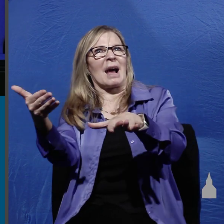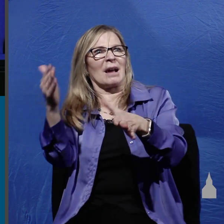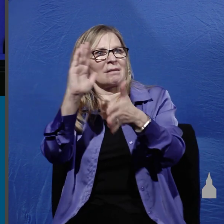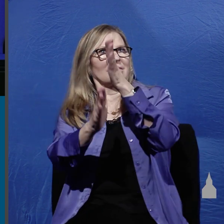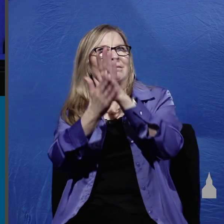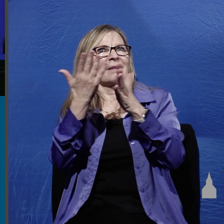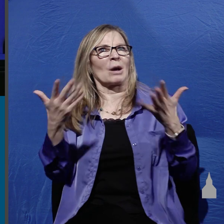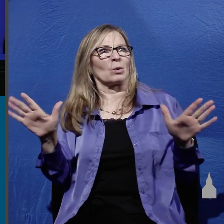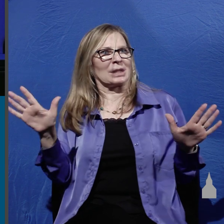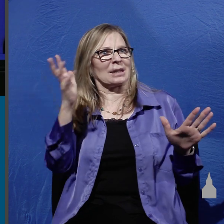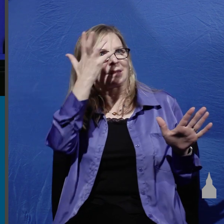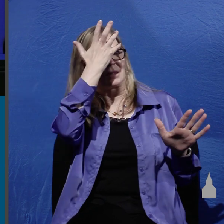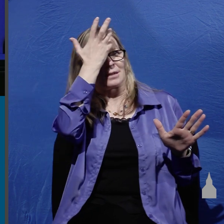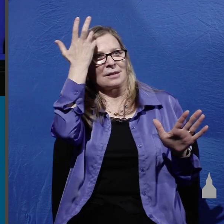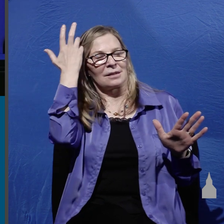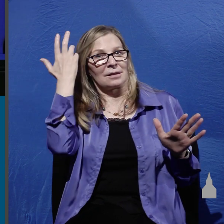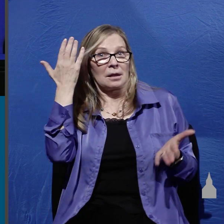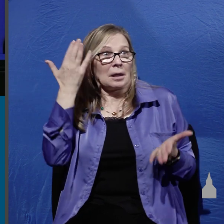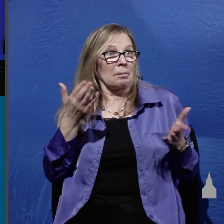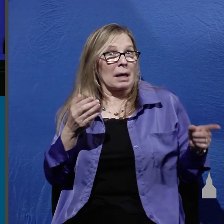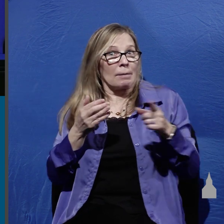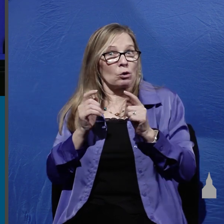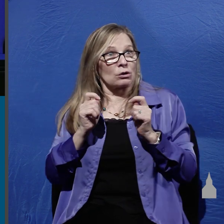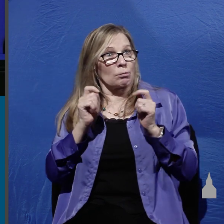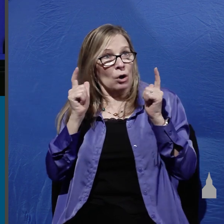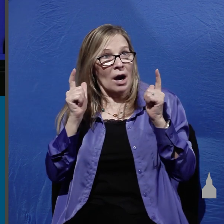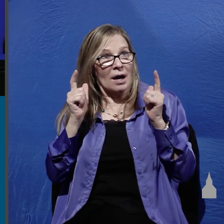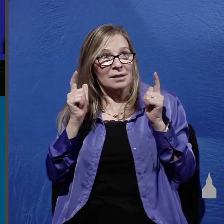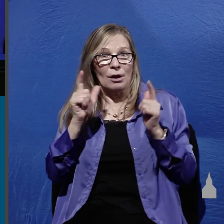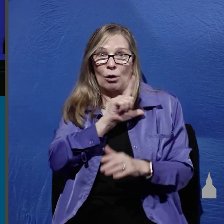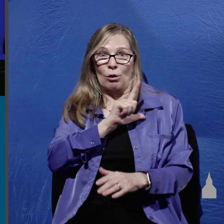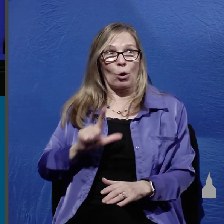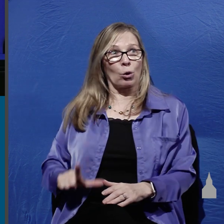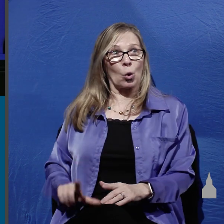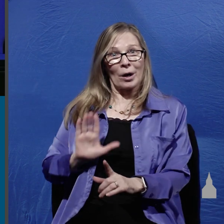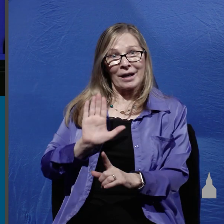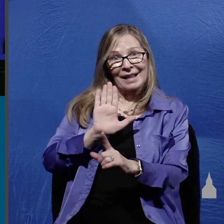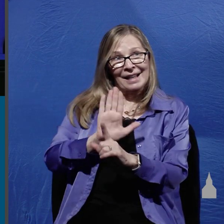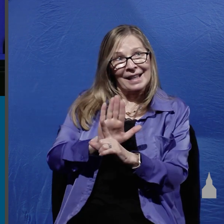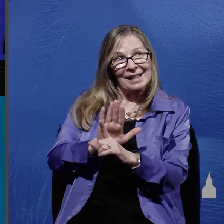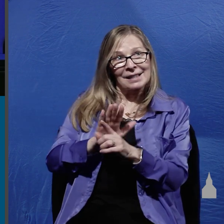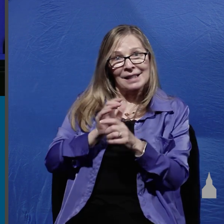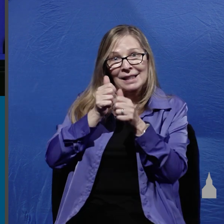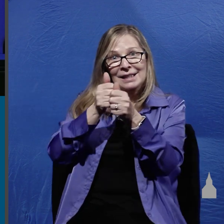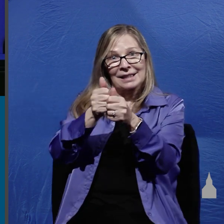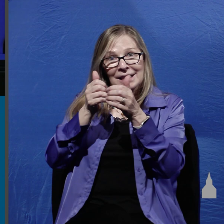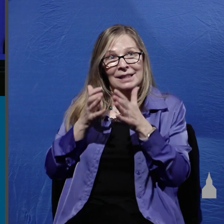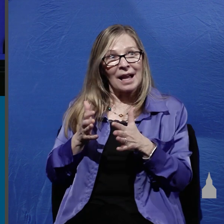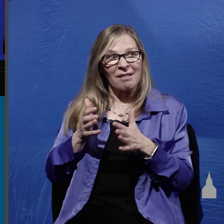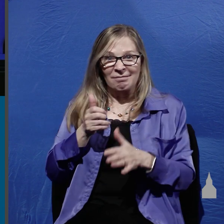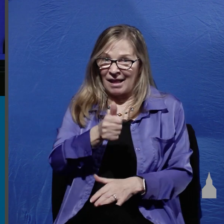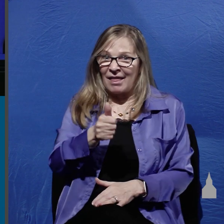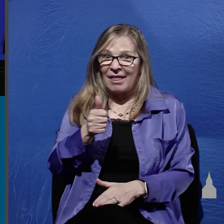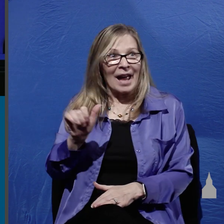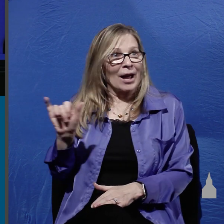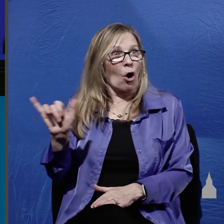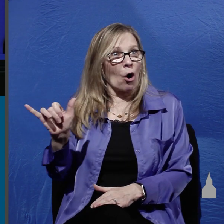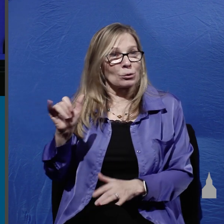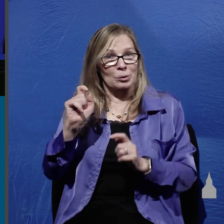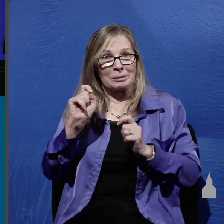but it may surprise you to know that the Lord's own disciples were not expecting him to rise from the dead either because they were